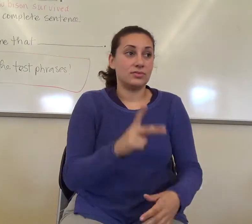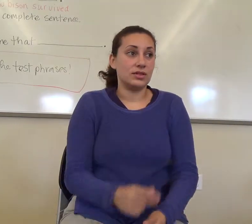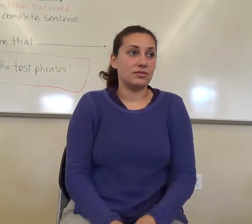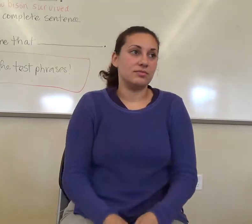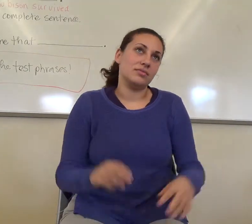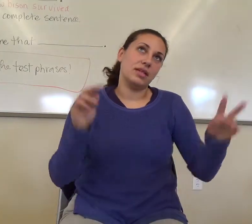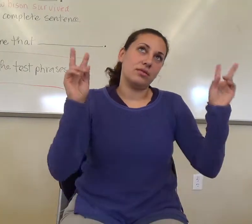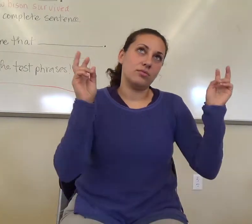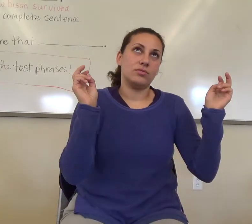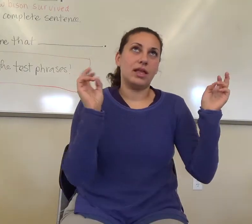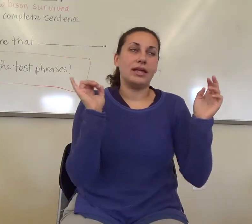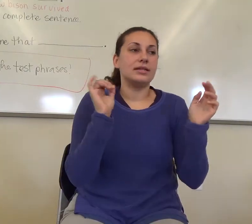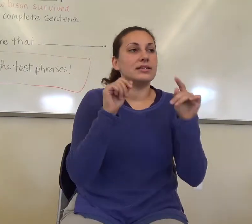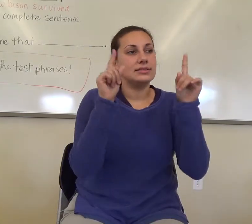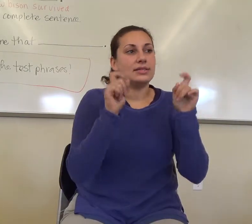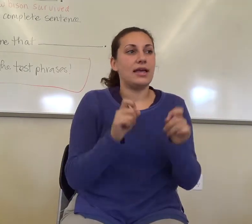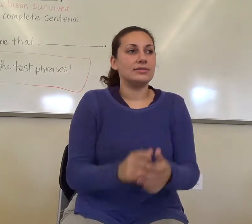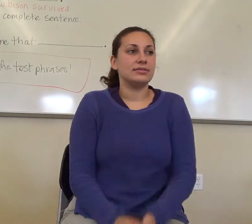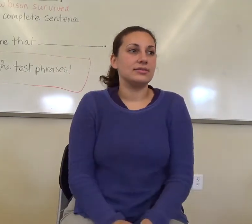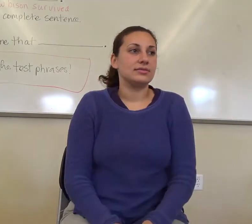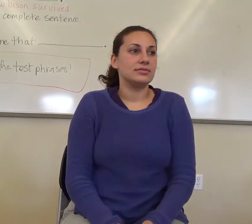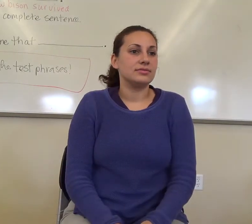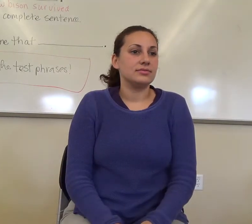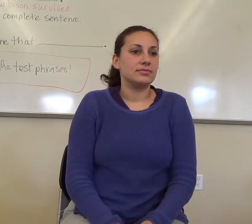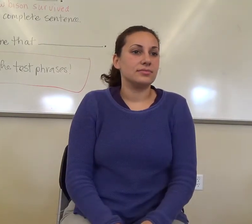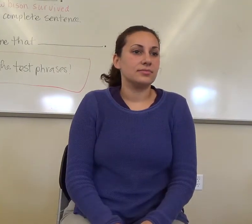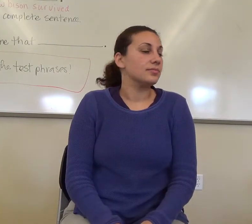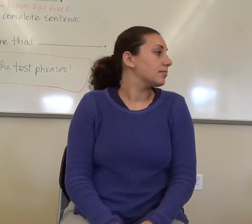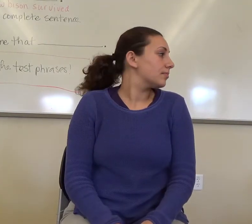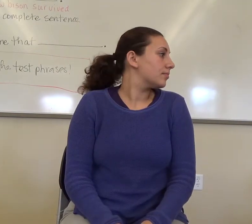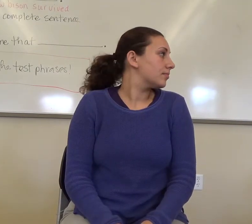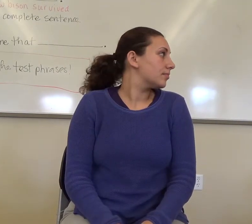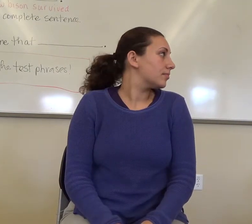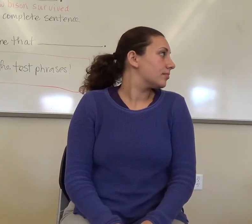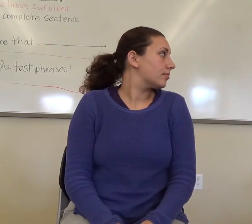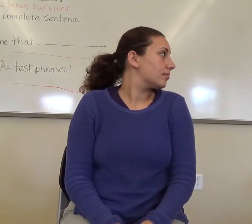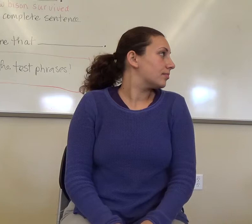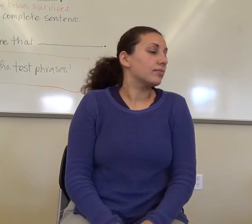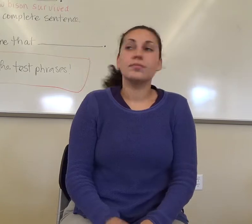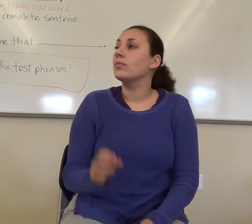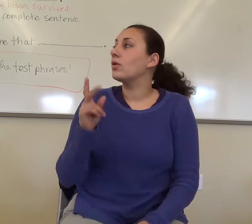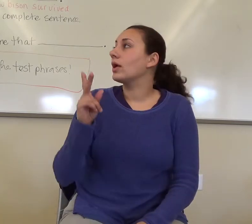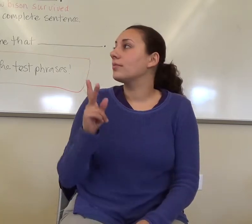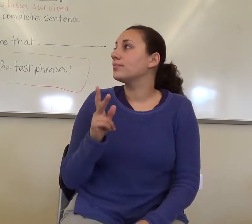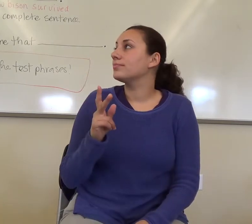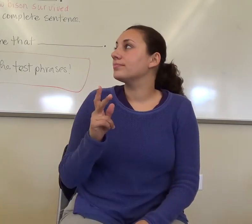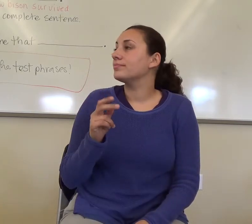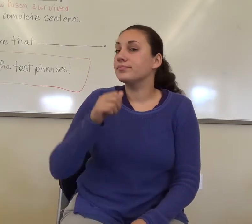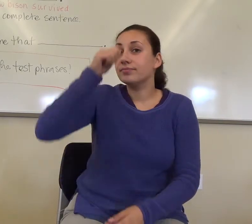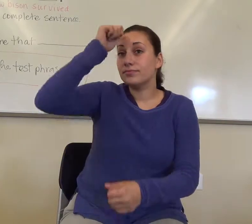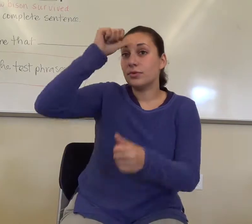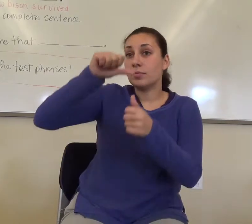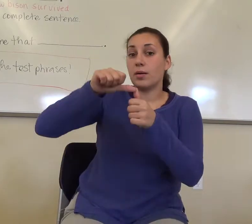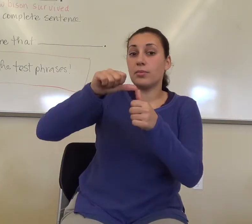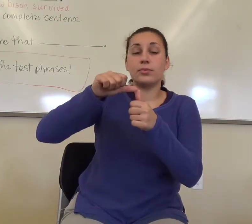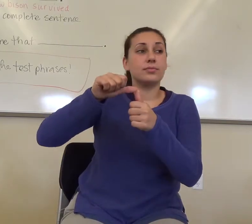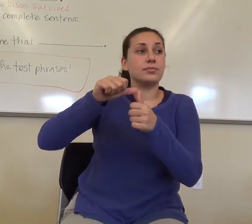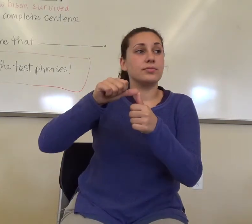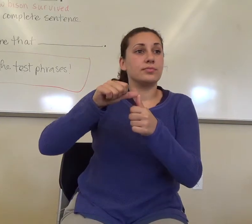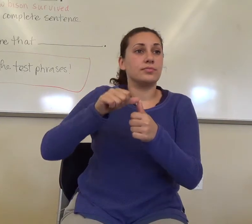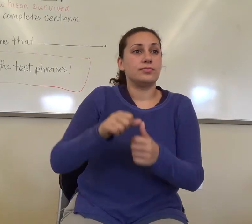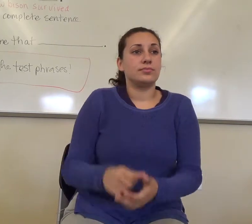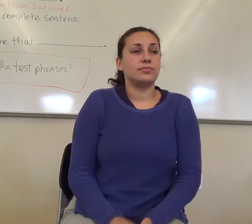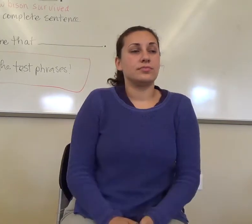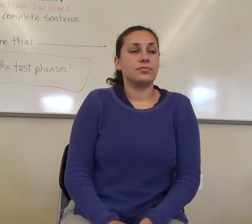Okay. So, then, the, the question is, and remember, I want to see